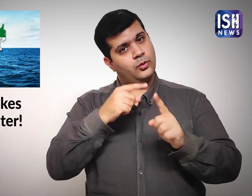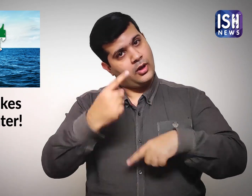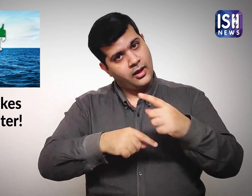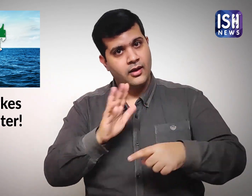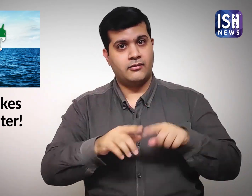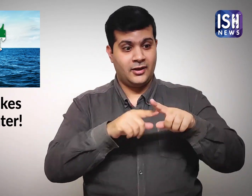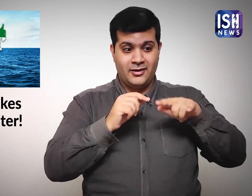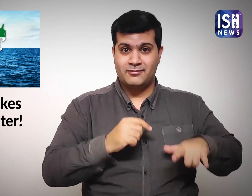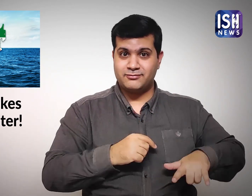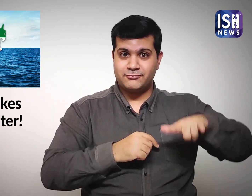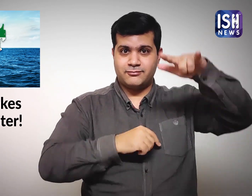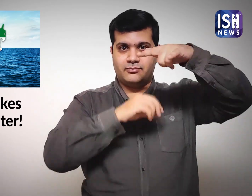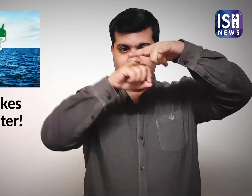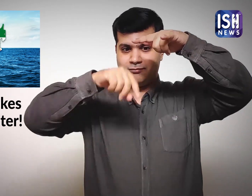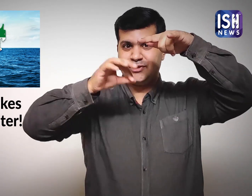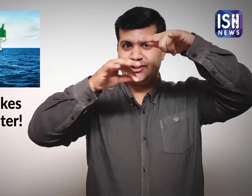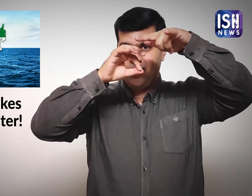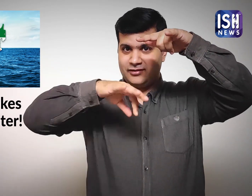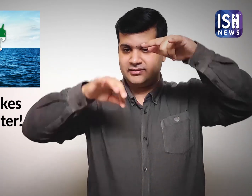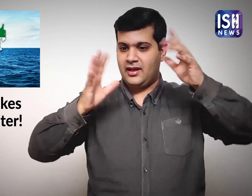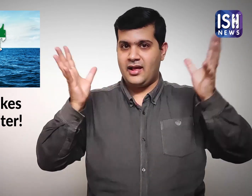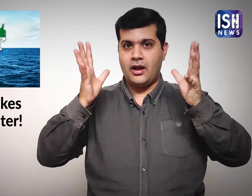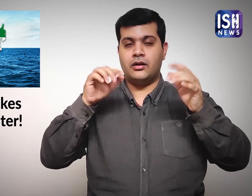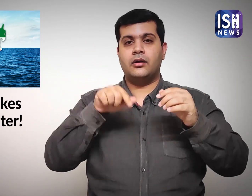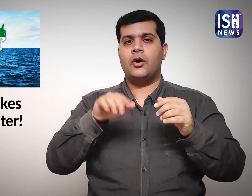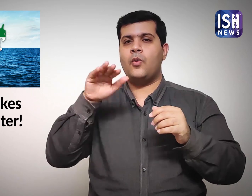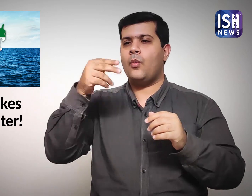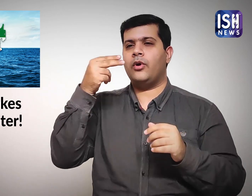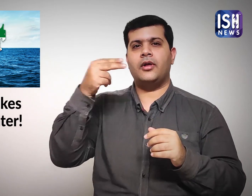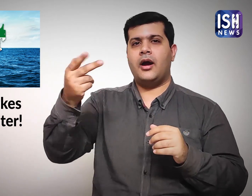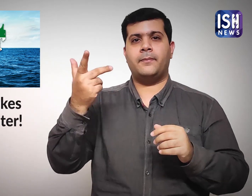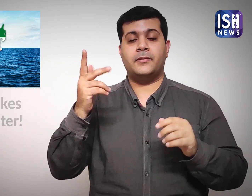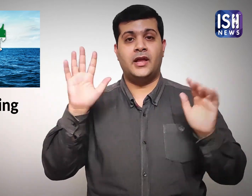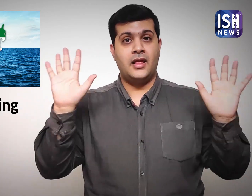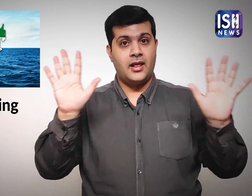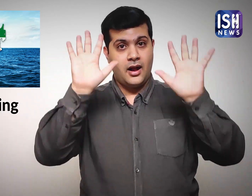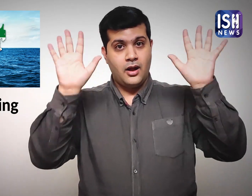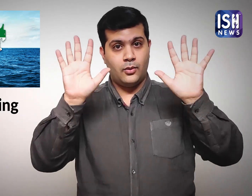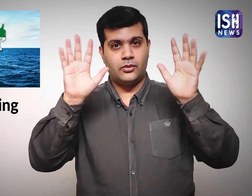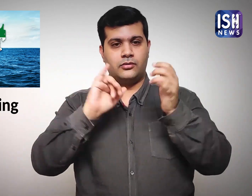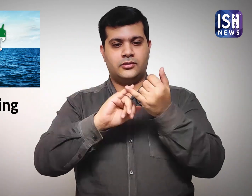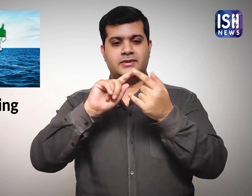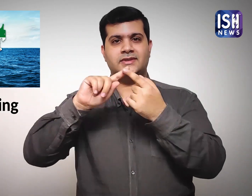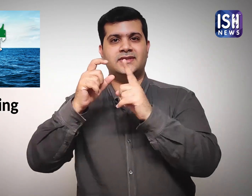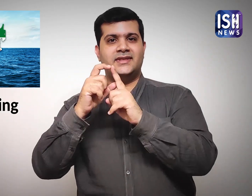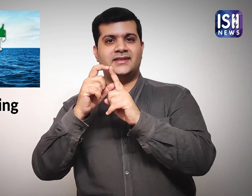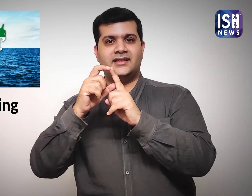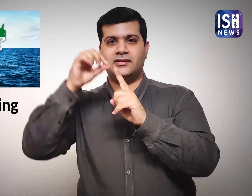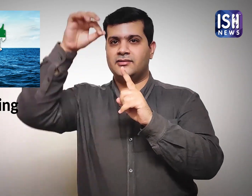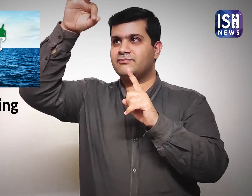In 2017, this cloud seeding was done almost every day. This process is called cloud seeding.